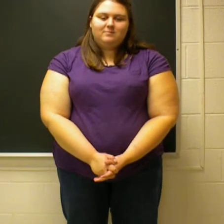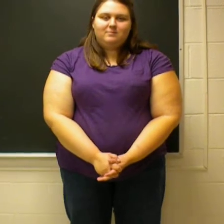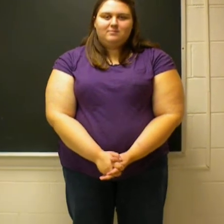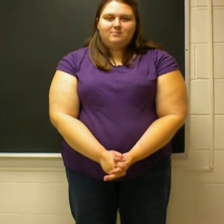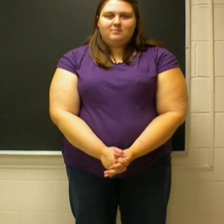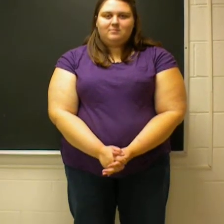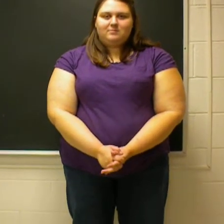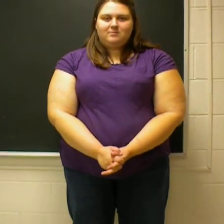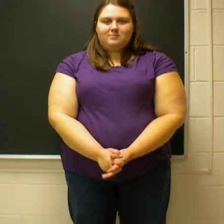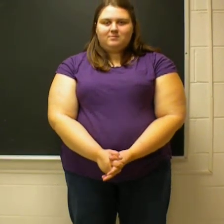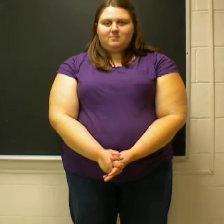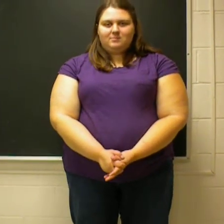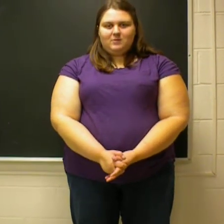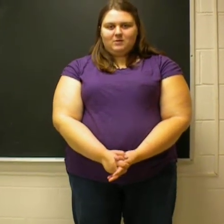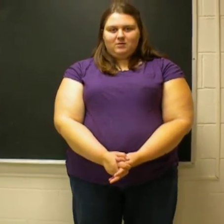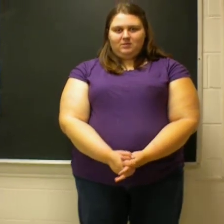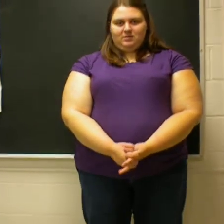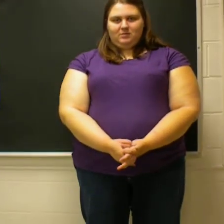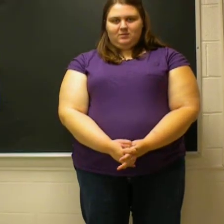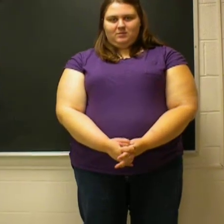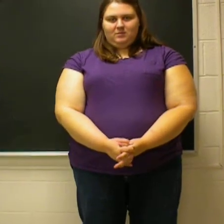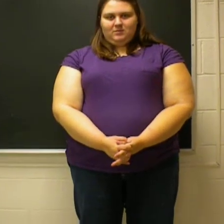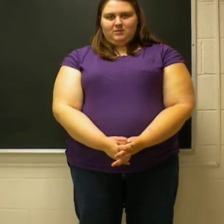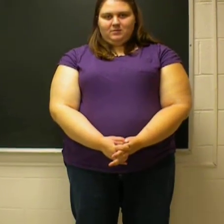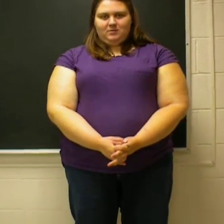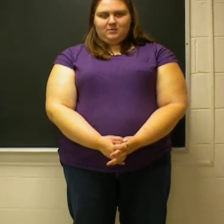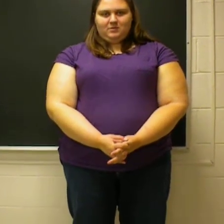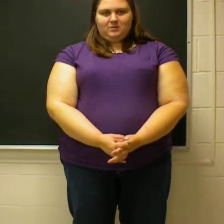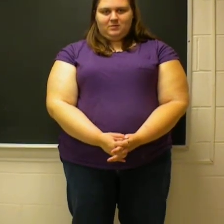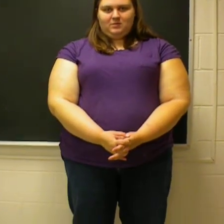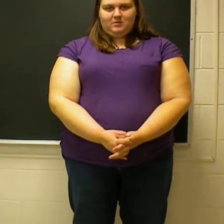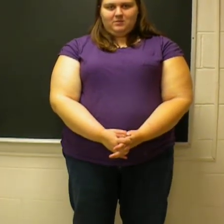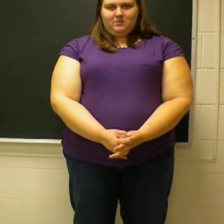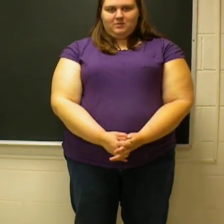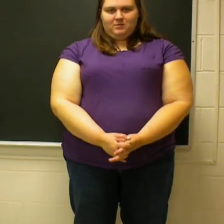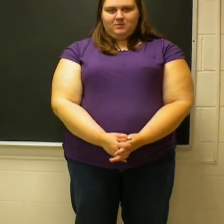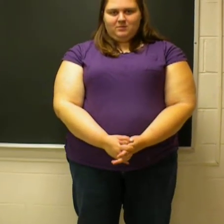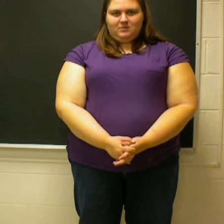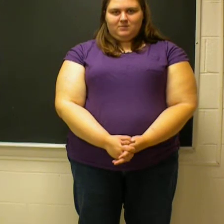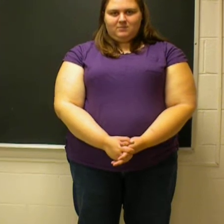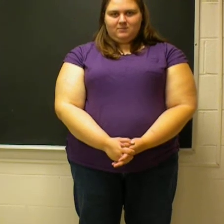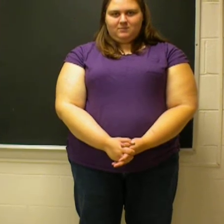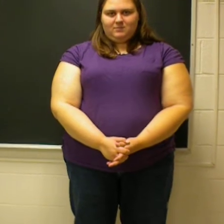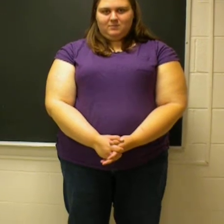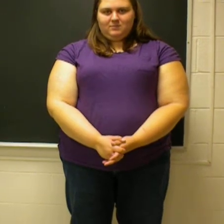Just as in other animals, human skin has some melanin.